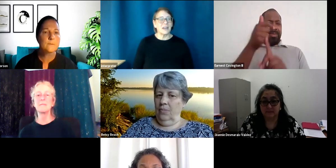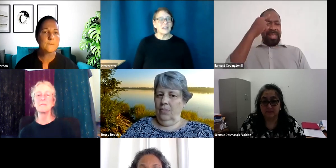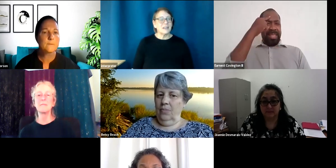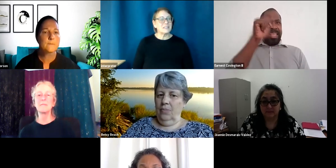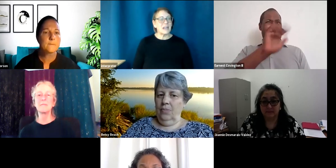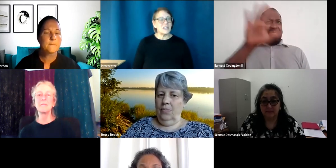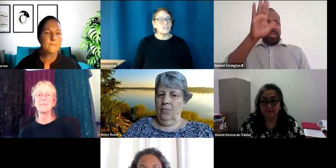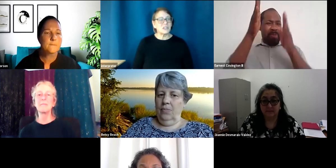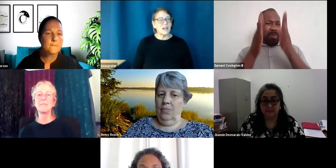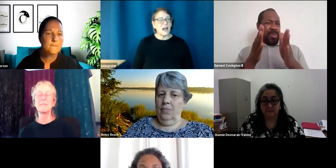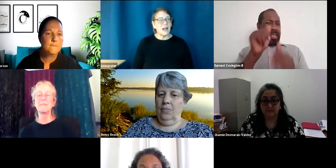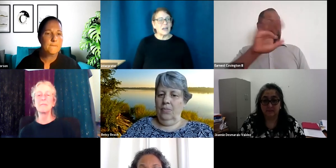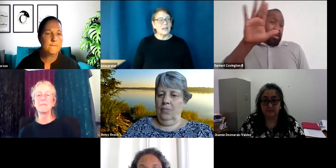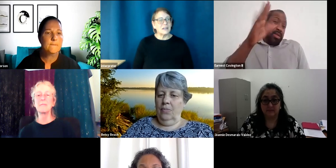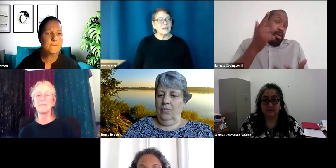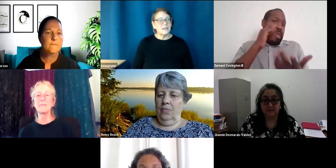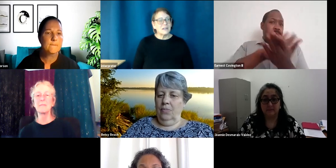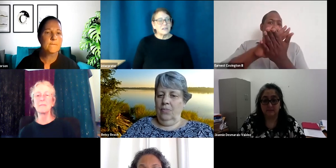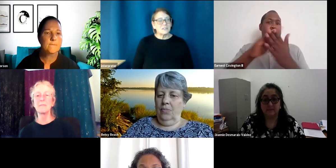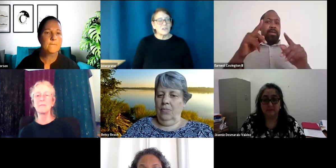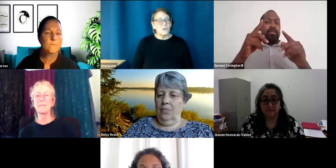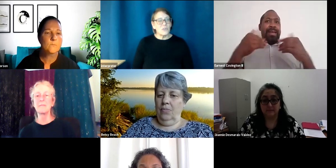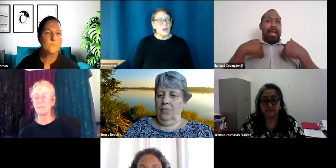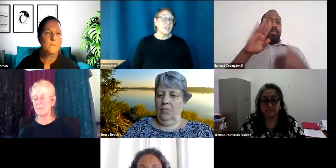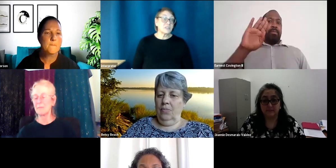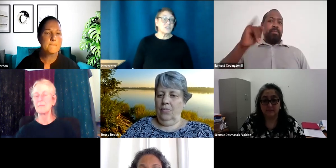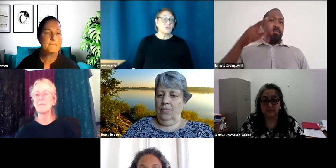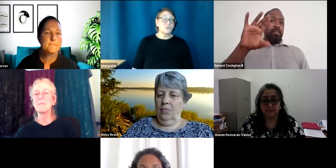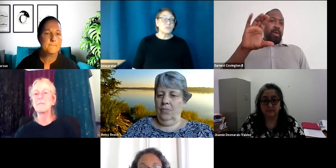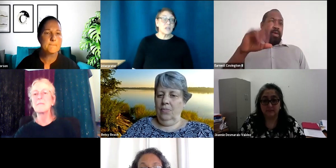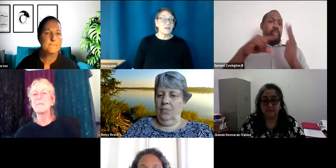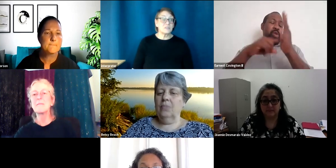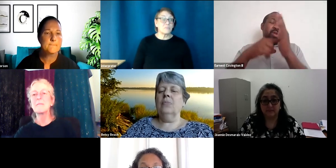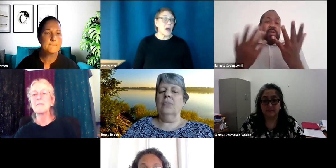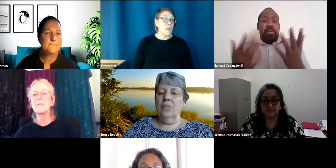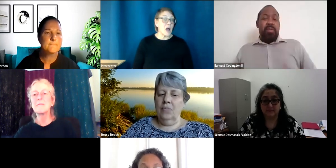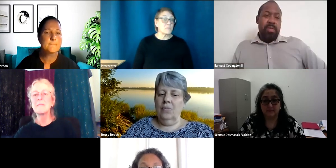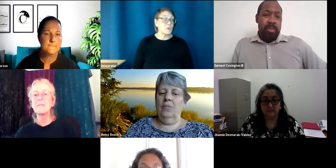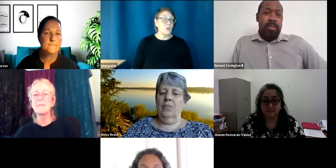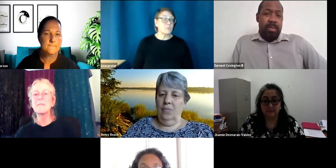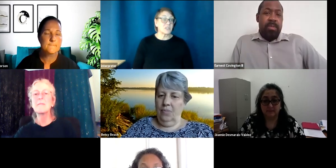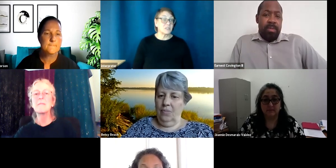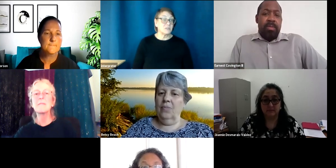Yeah. He's an Asian guy. So that'd be nice to, to have some BIPOC people represented.